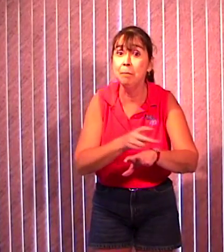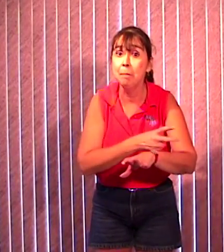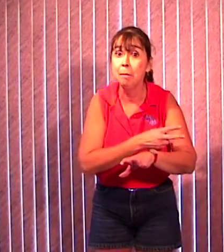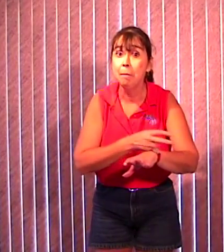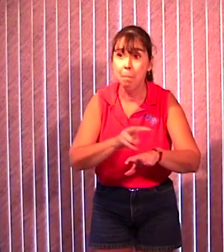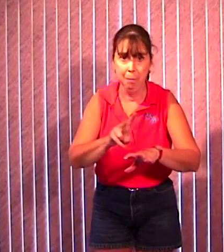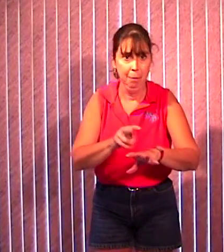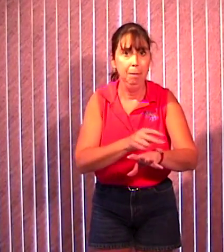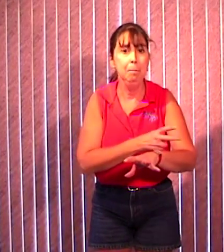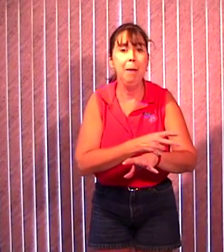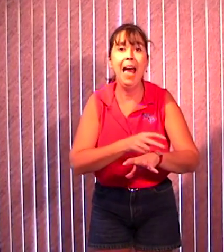bah bah.